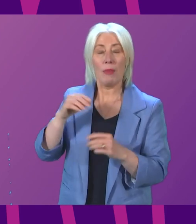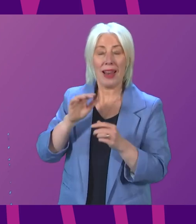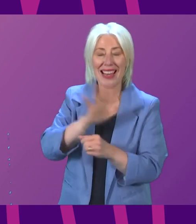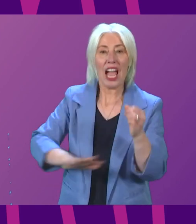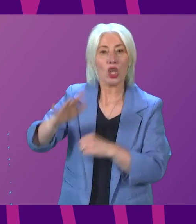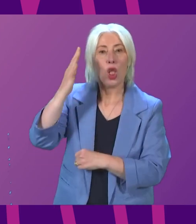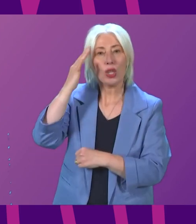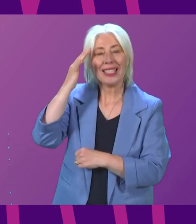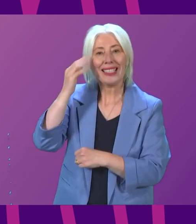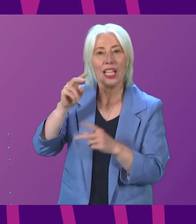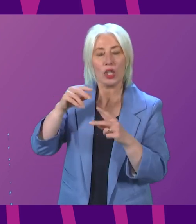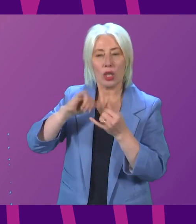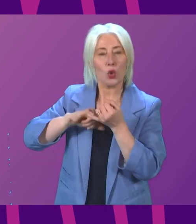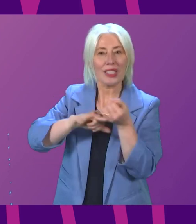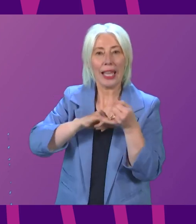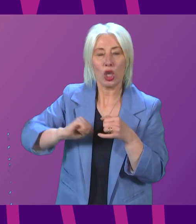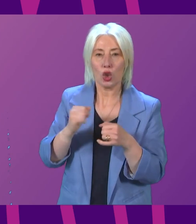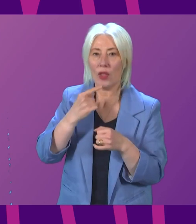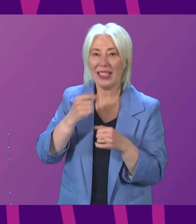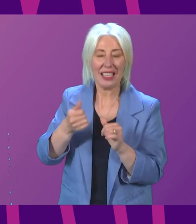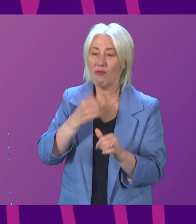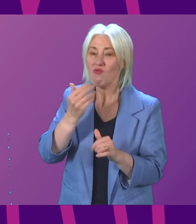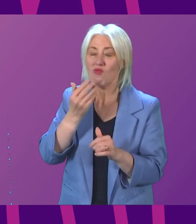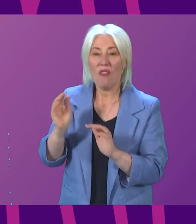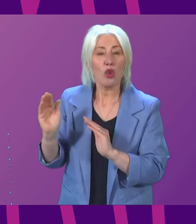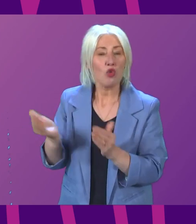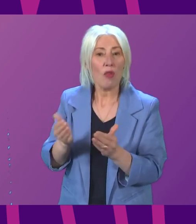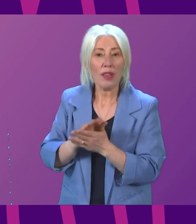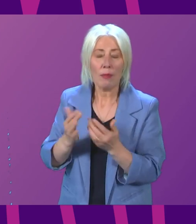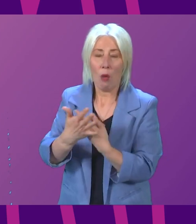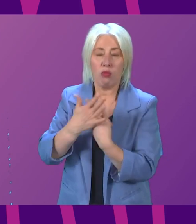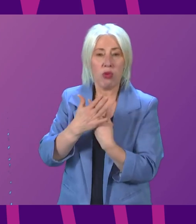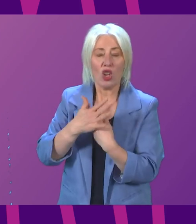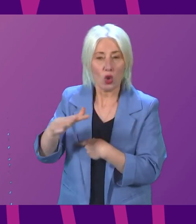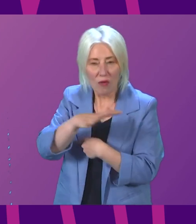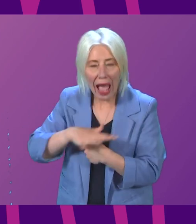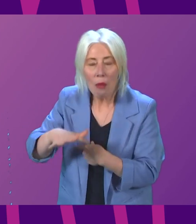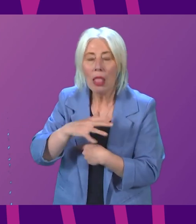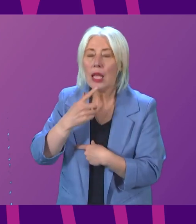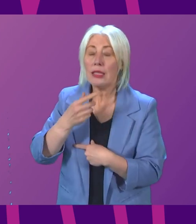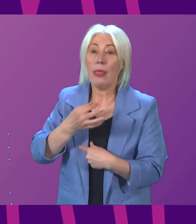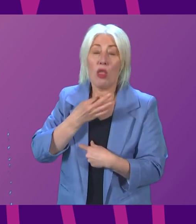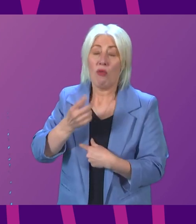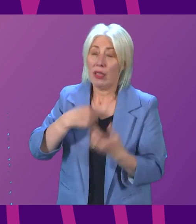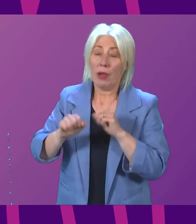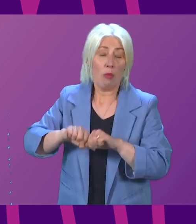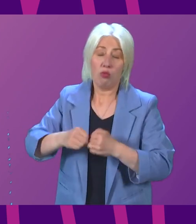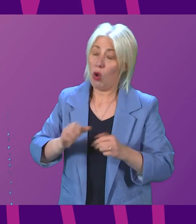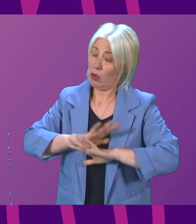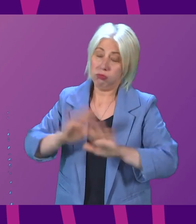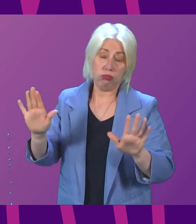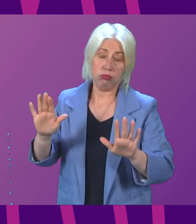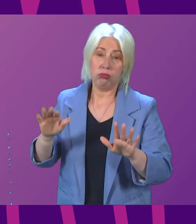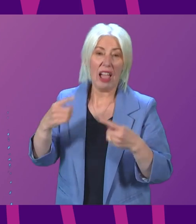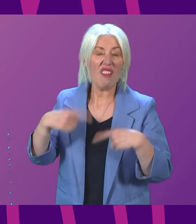Scotland has said the lack of services heaps further pressure on families and risks pushing them to breaking point. The availability